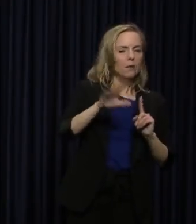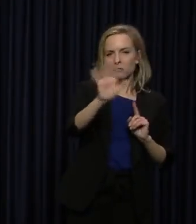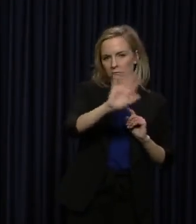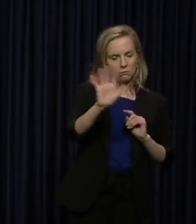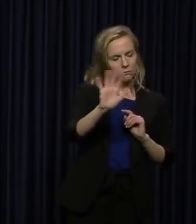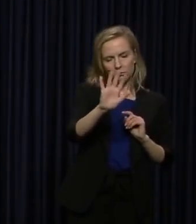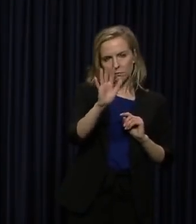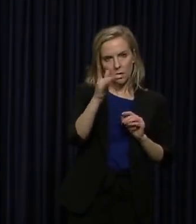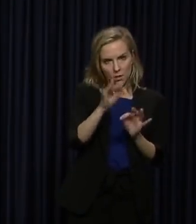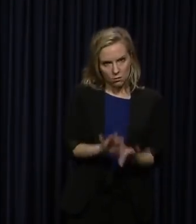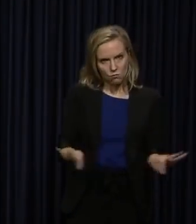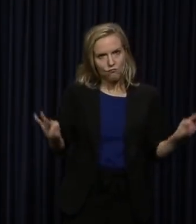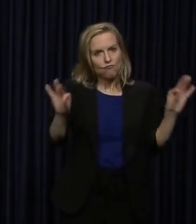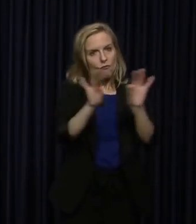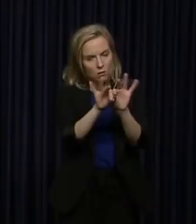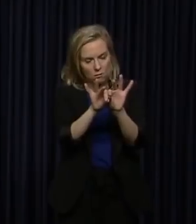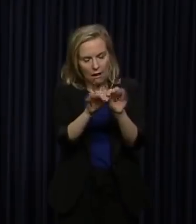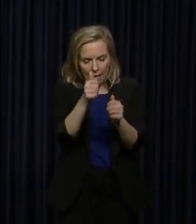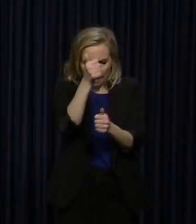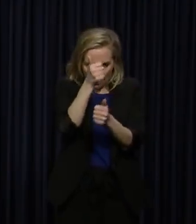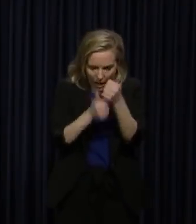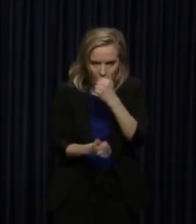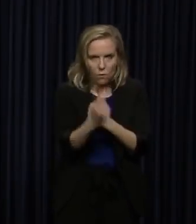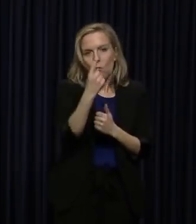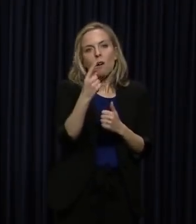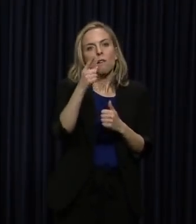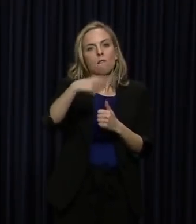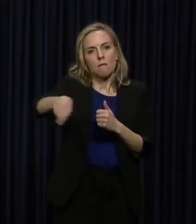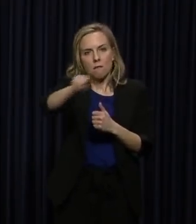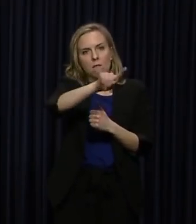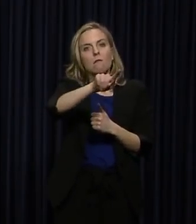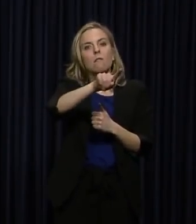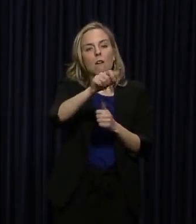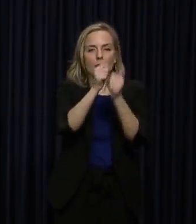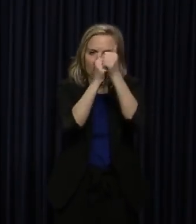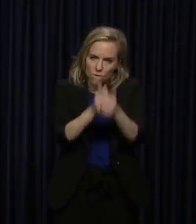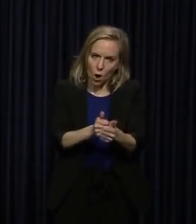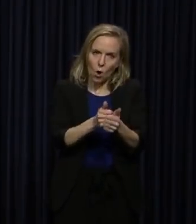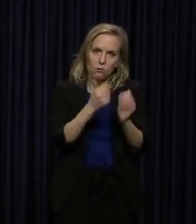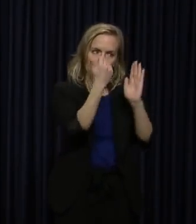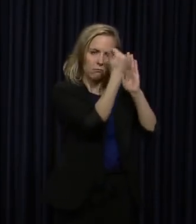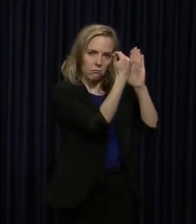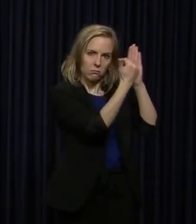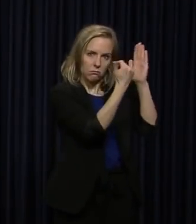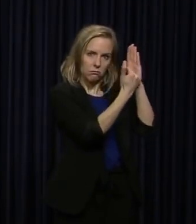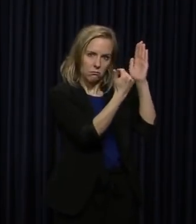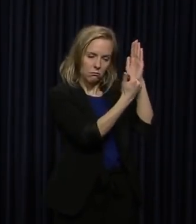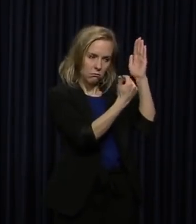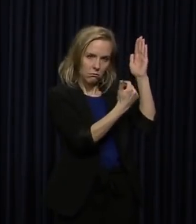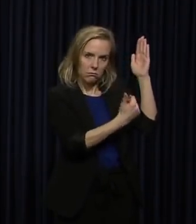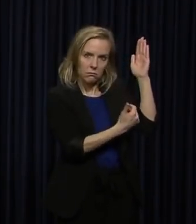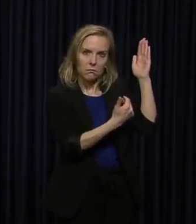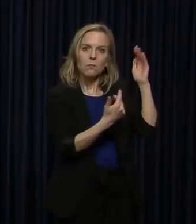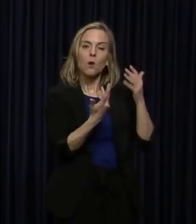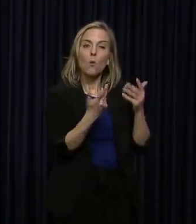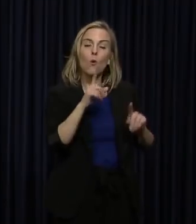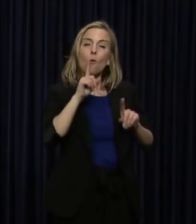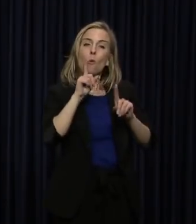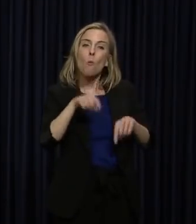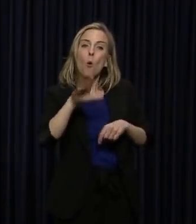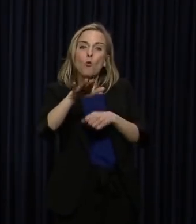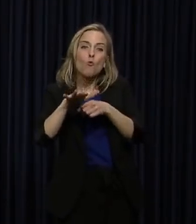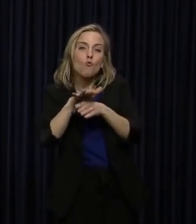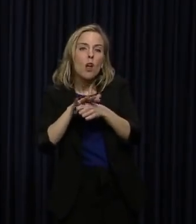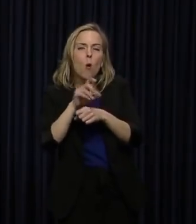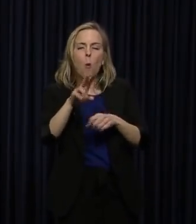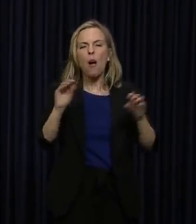Absolutely critical that everybody, everybody out there, follow these practices, whether there has been one reported in